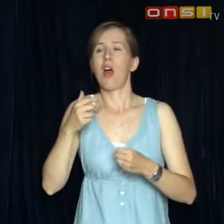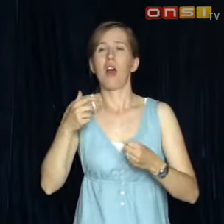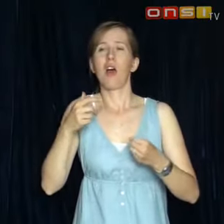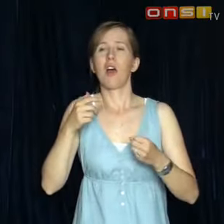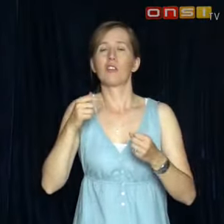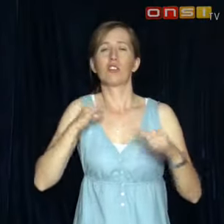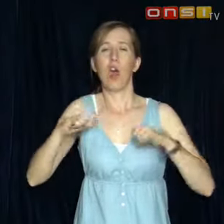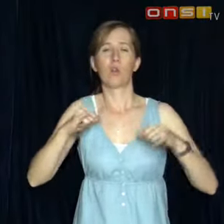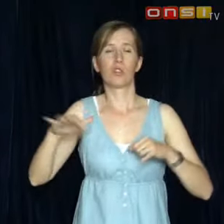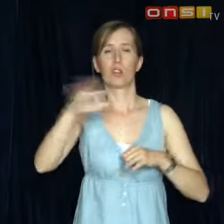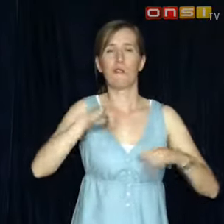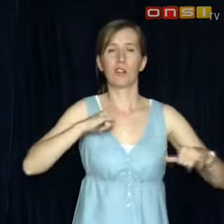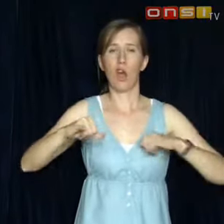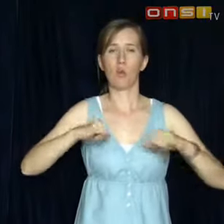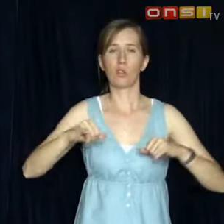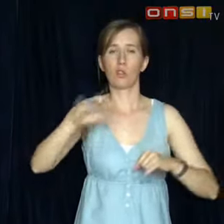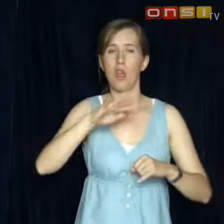I'll take a moment. I'll take I want a moment. can't wait. I wait. I can't wait. minutes. thing.